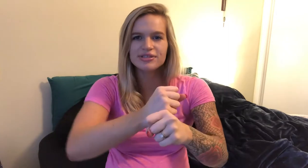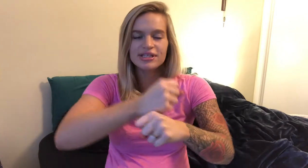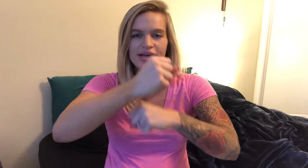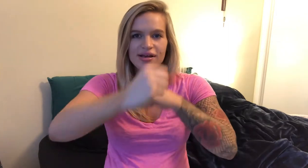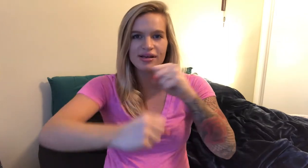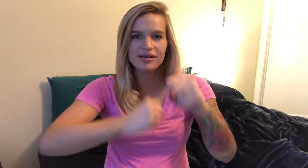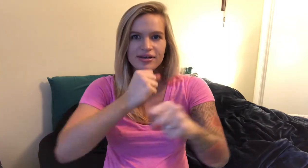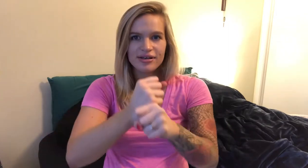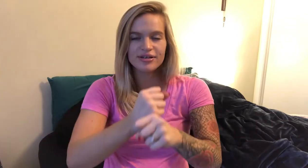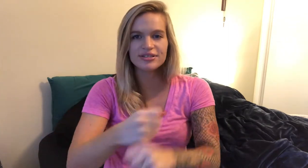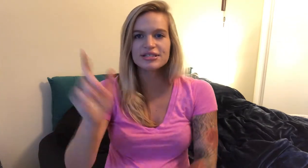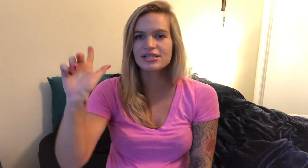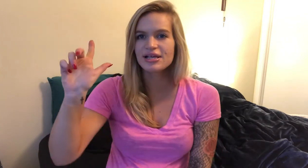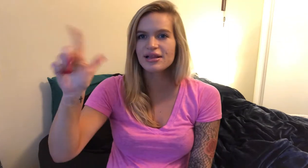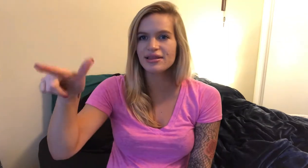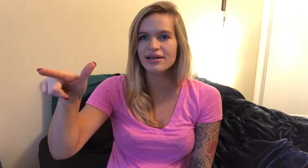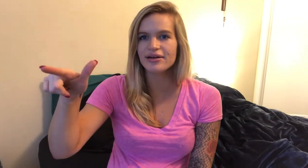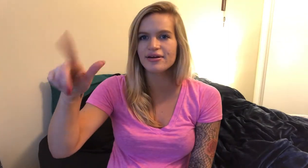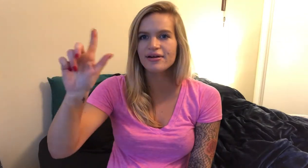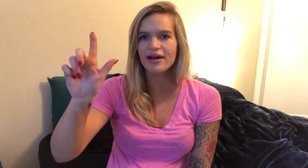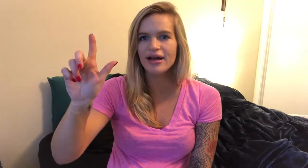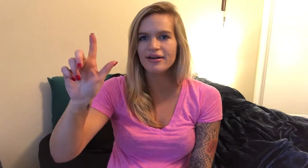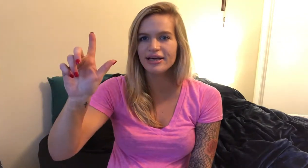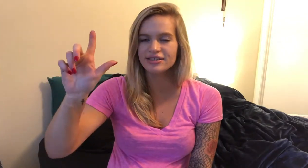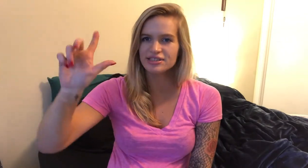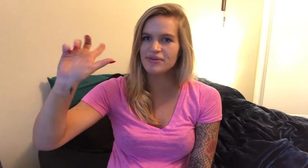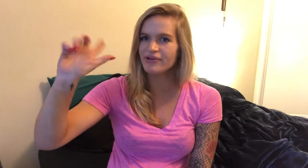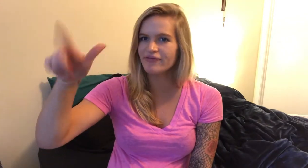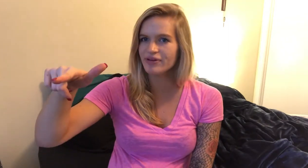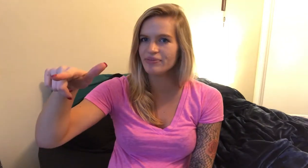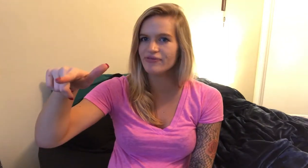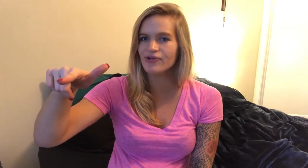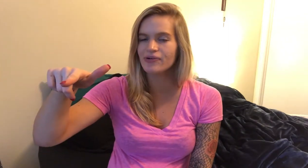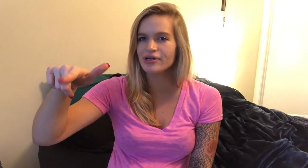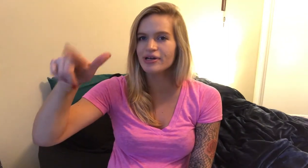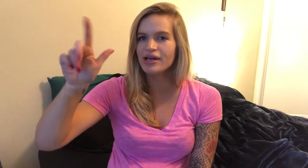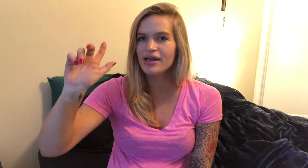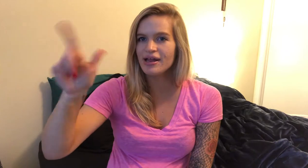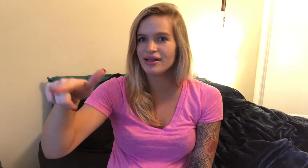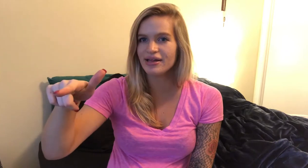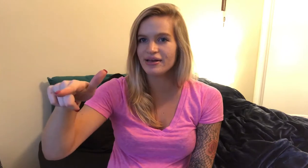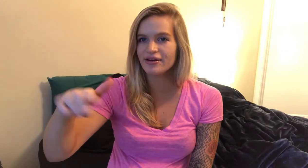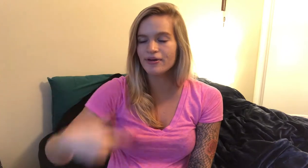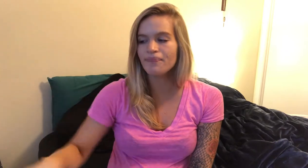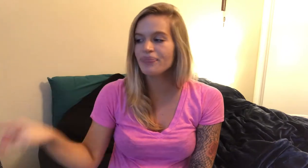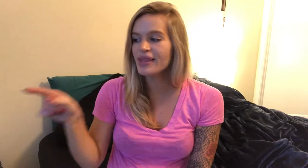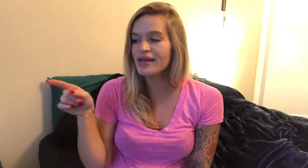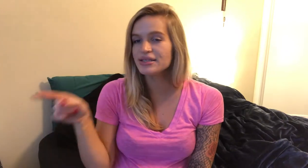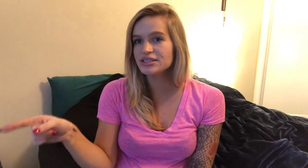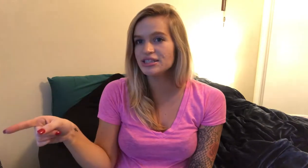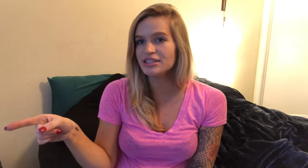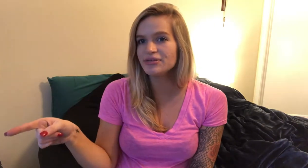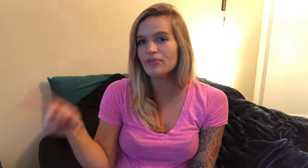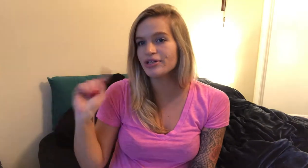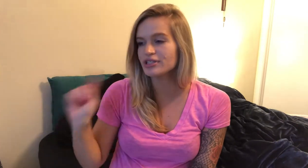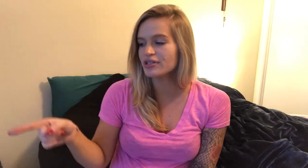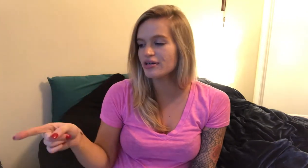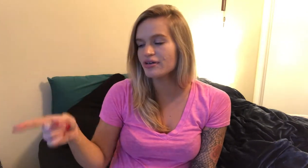years later I'll handshape and flip it forward later she point to the girl